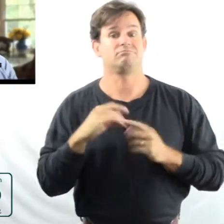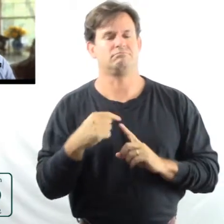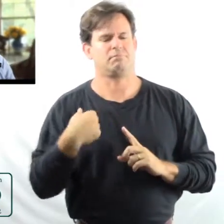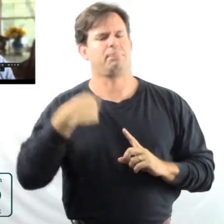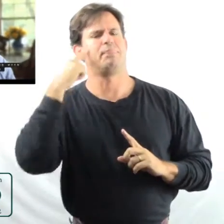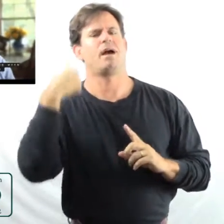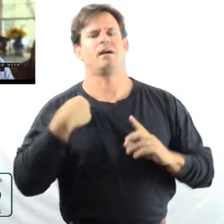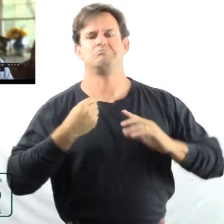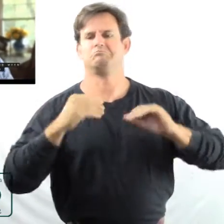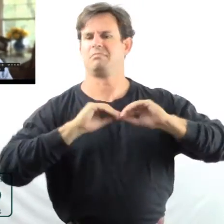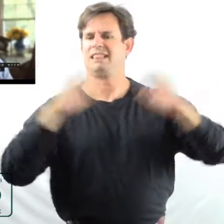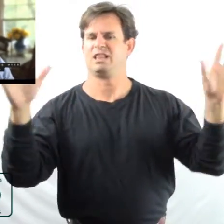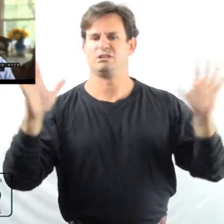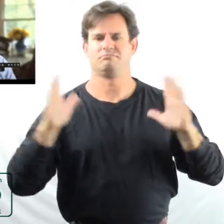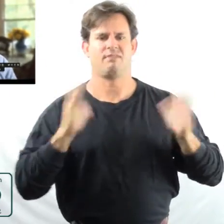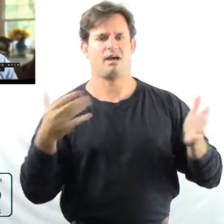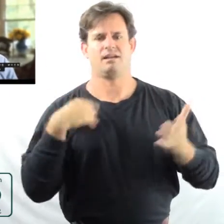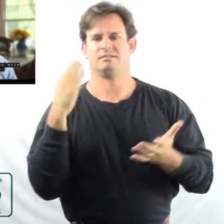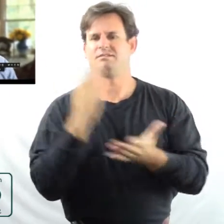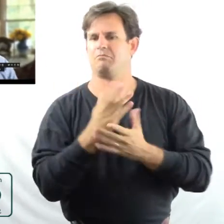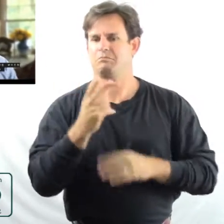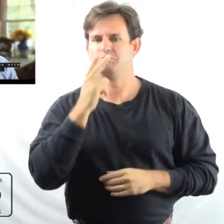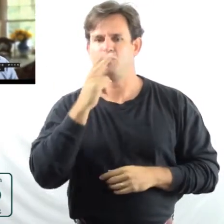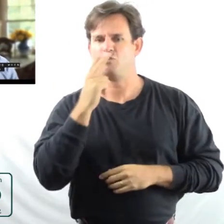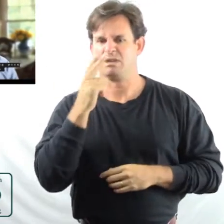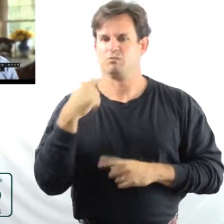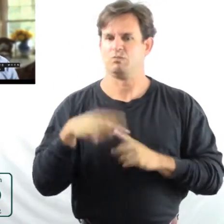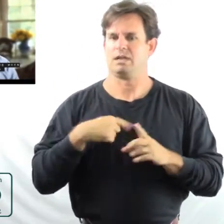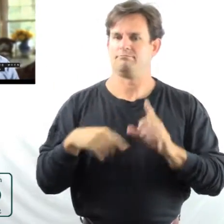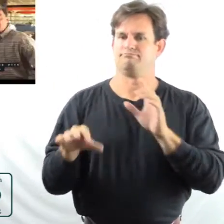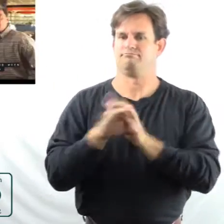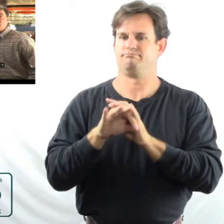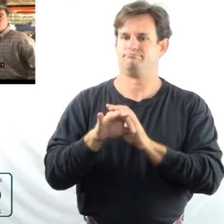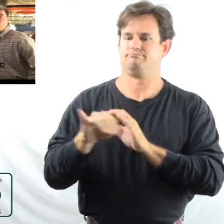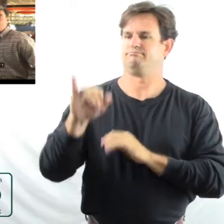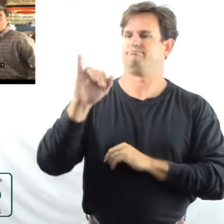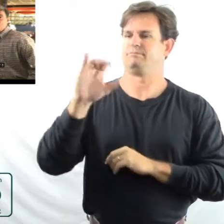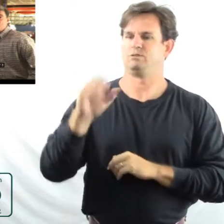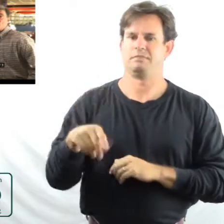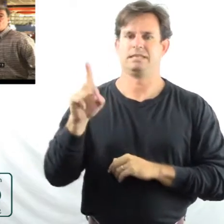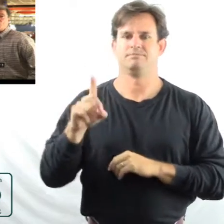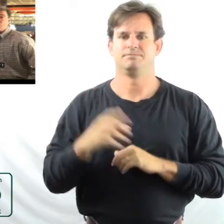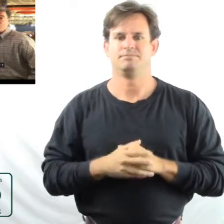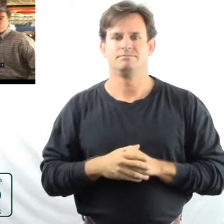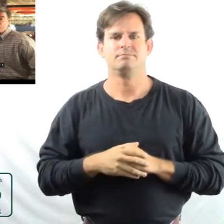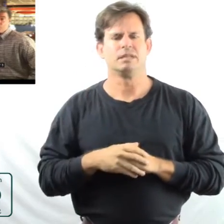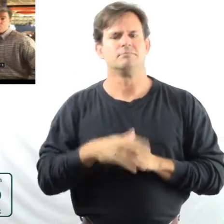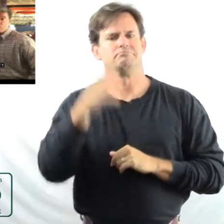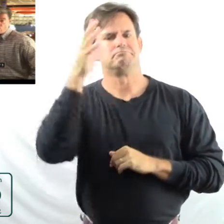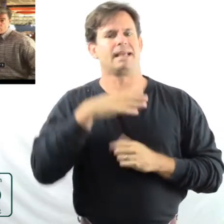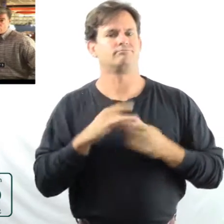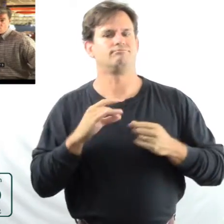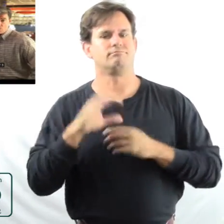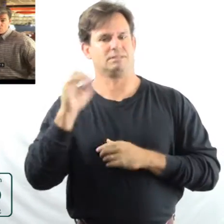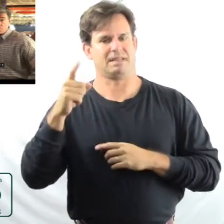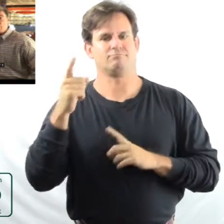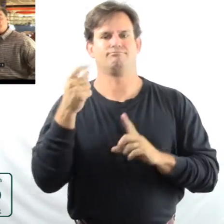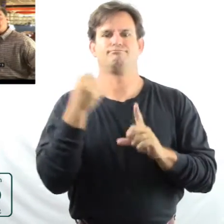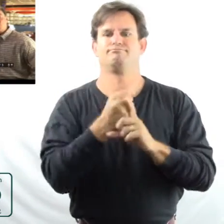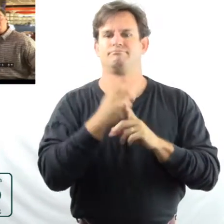I had already quit smoking when I was diagnosed with COPD. COPD most often affects people 40 and over who are either current